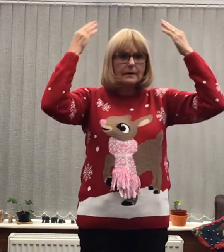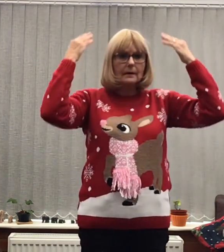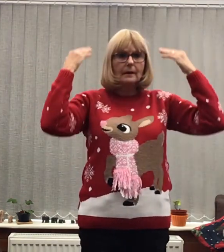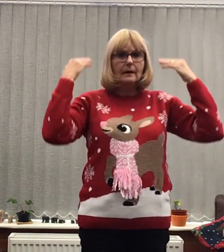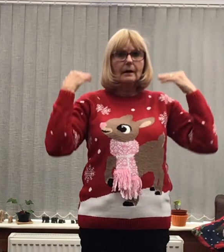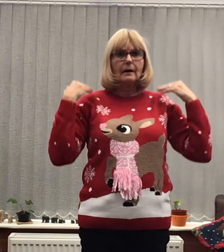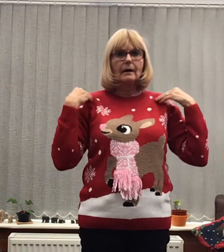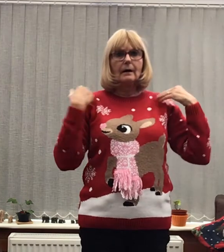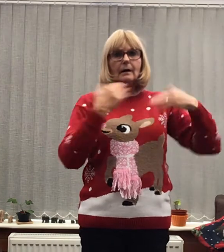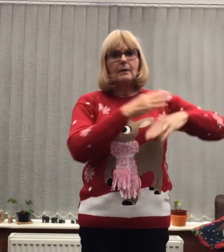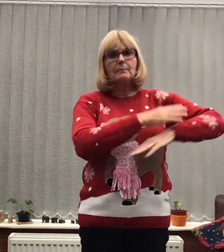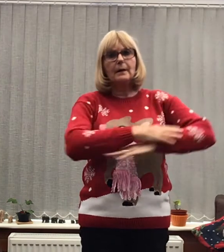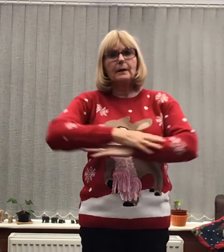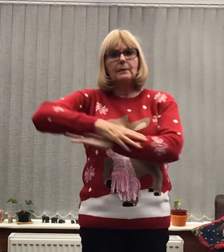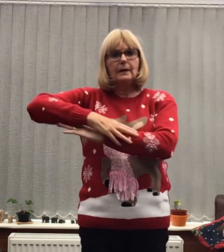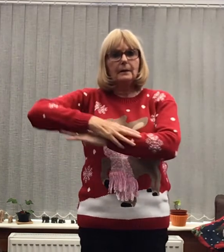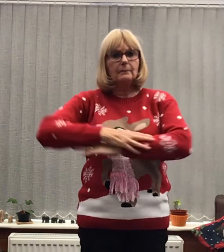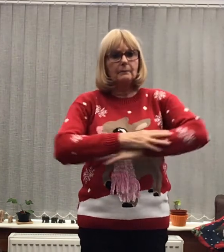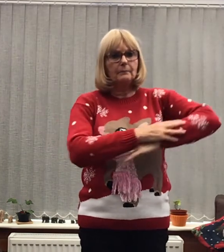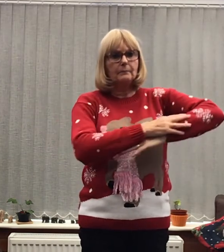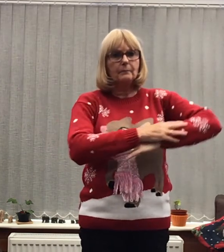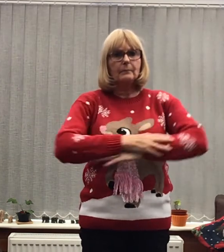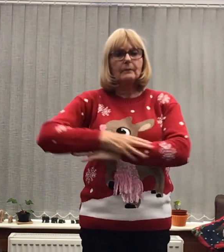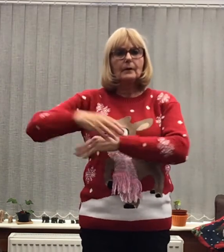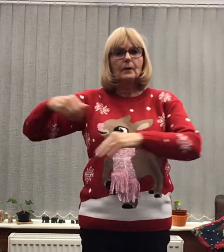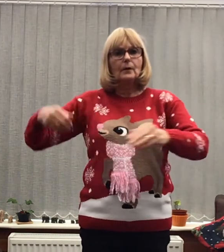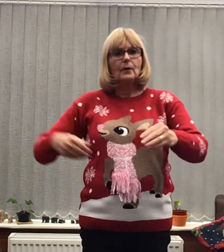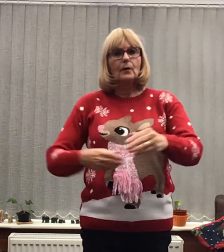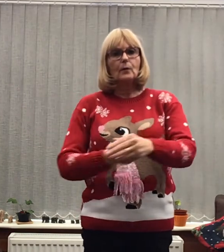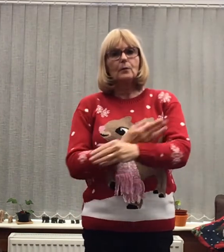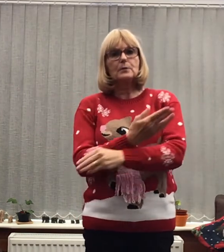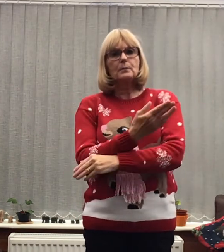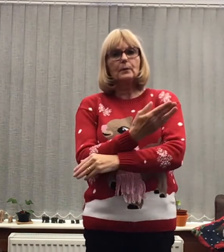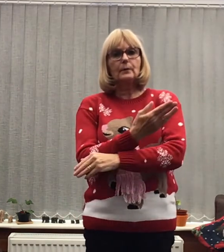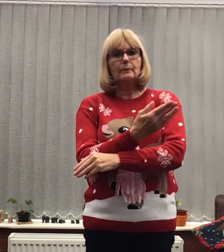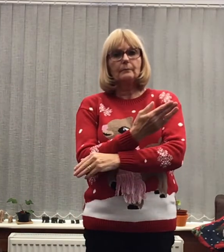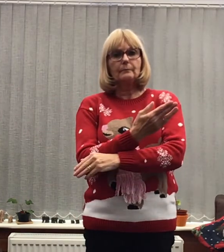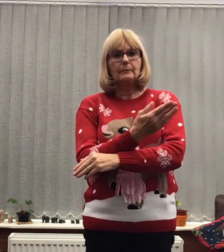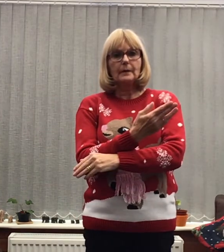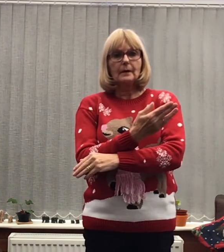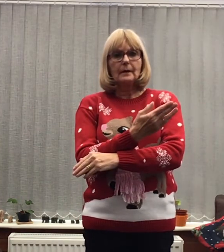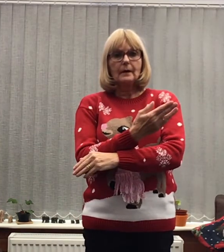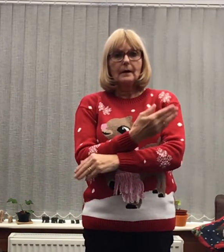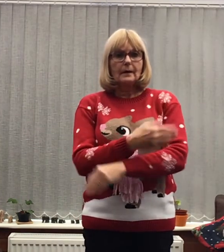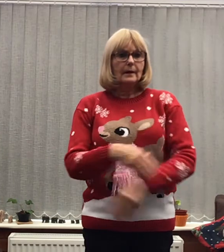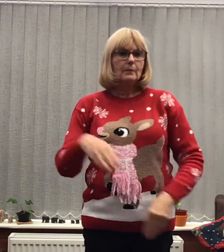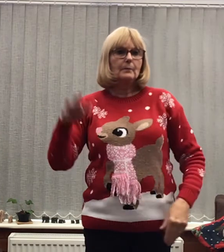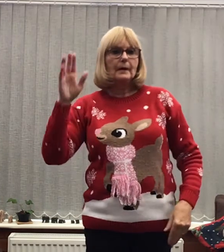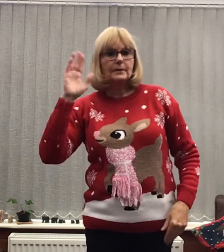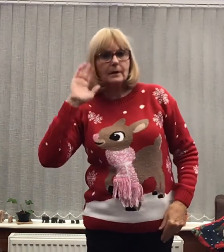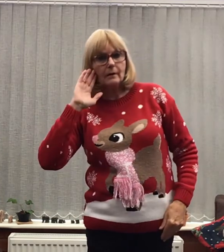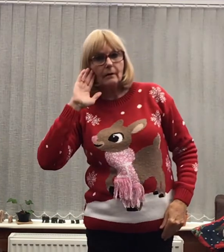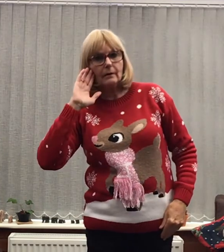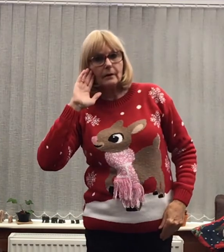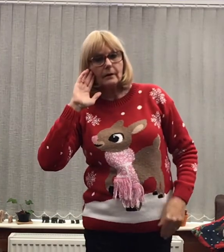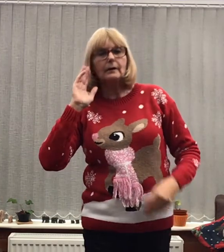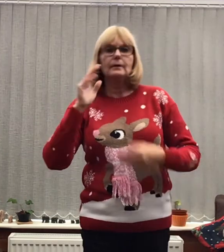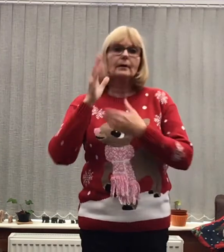Baby Was born Then we're back to hark Now